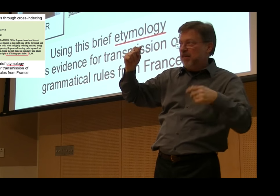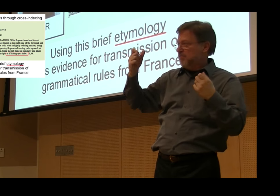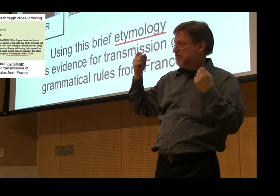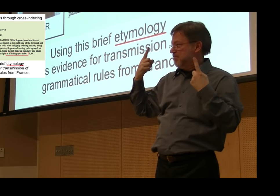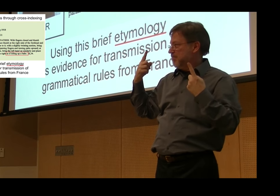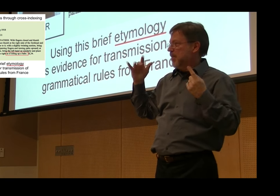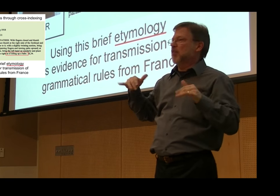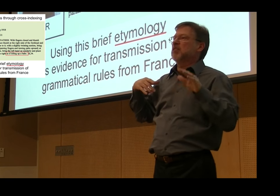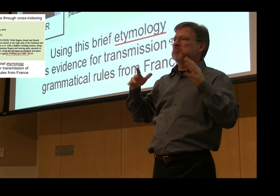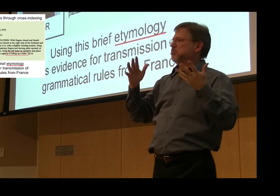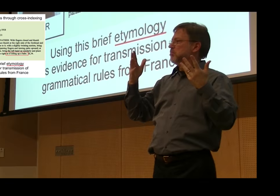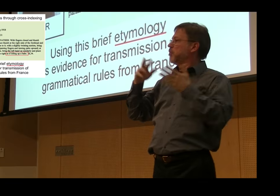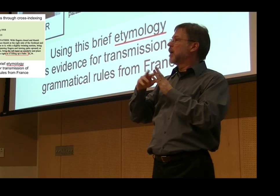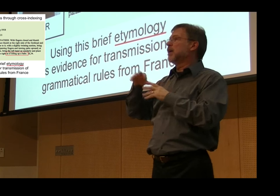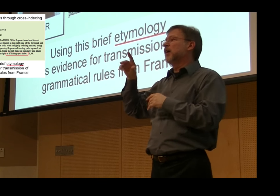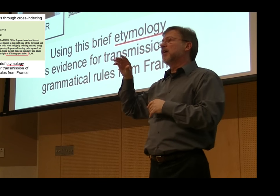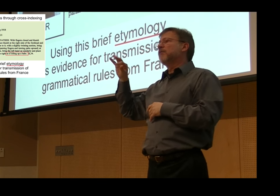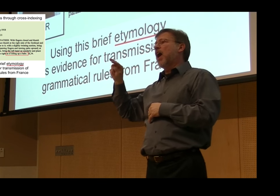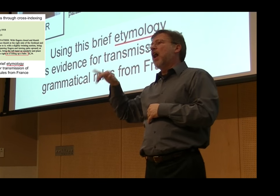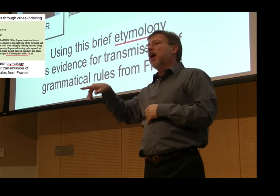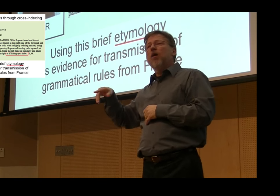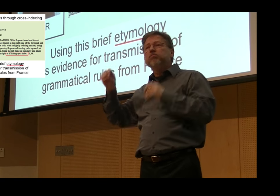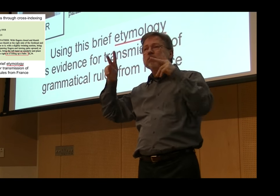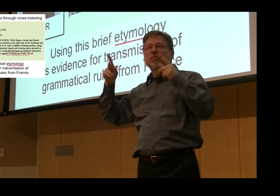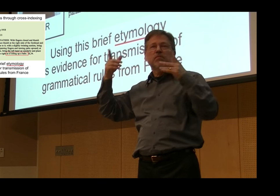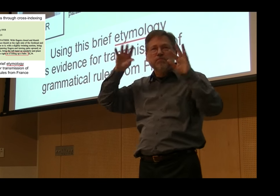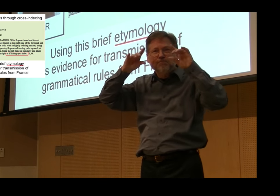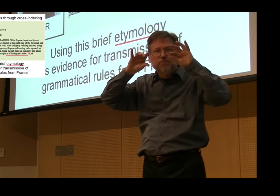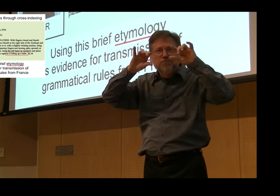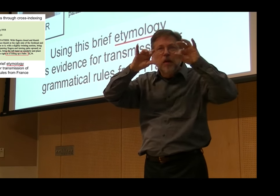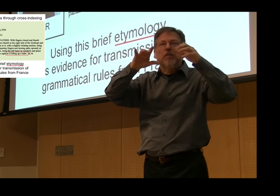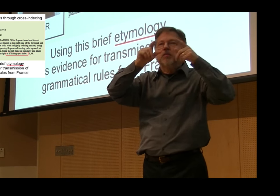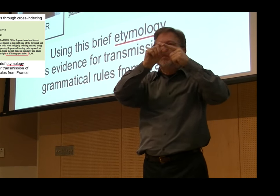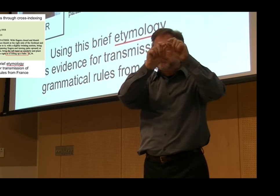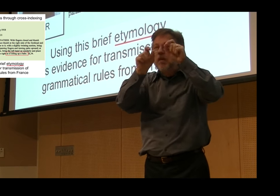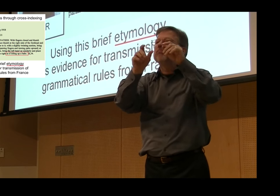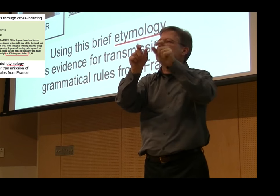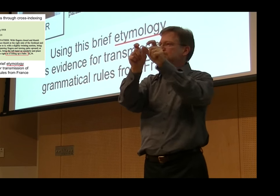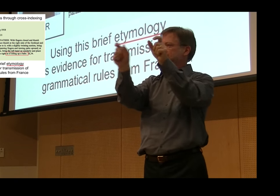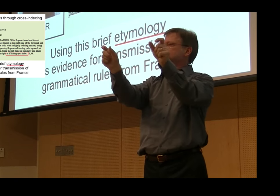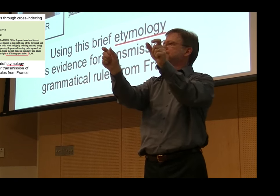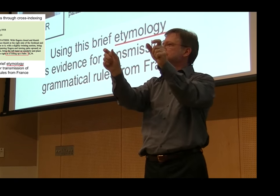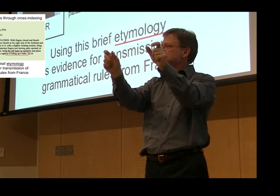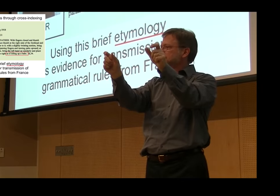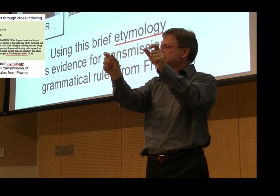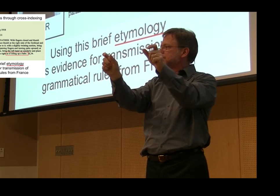sign language, you then can compare each element of that concept and see what French sign